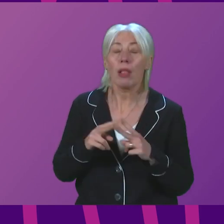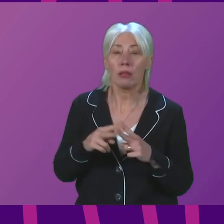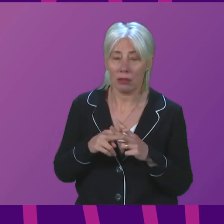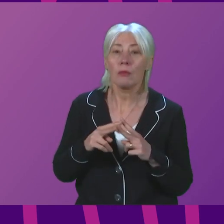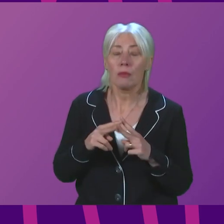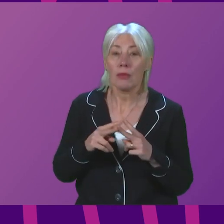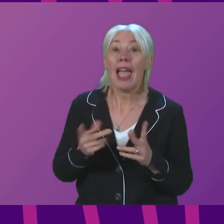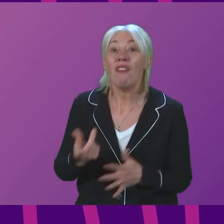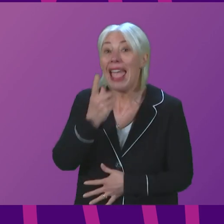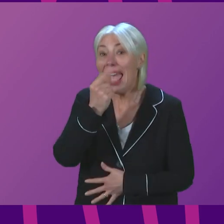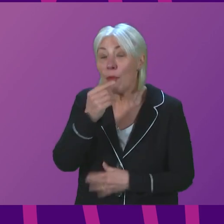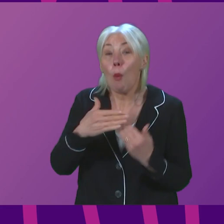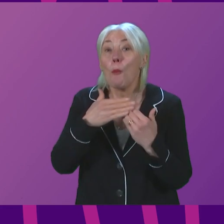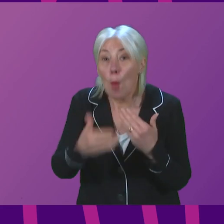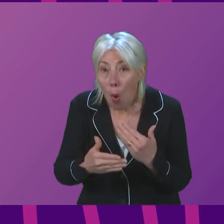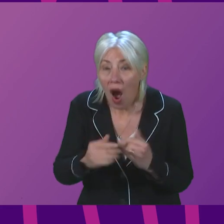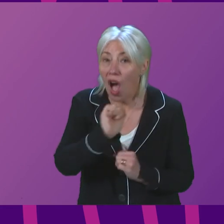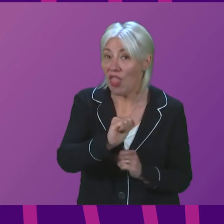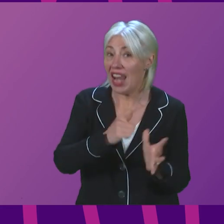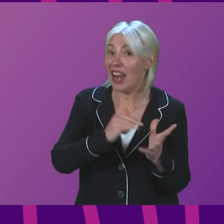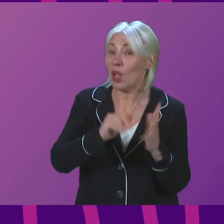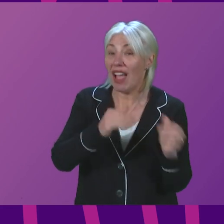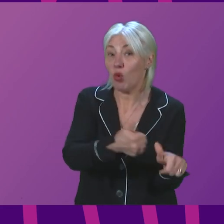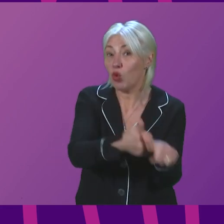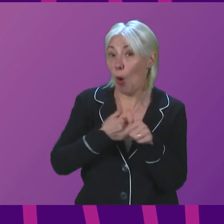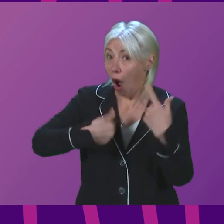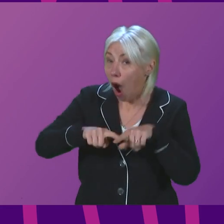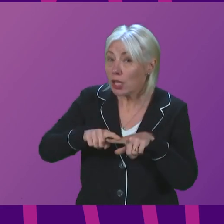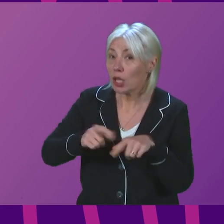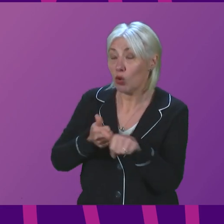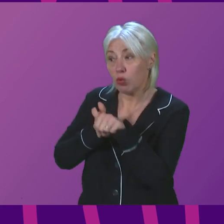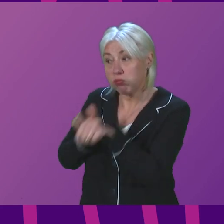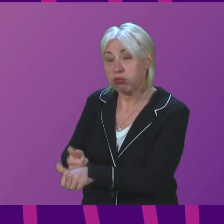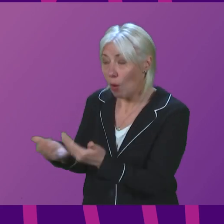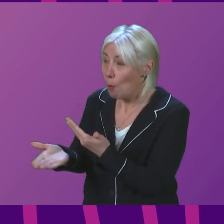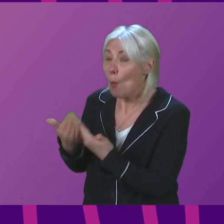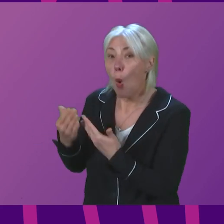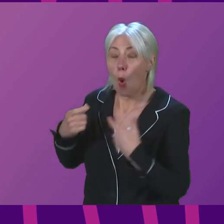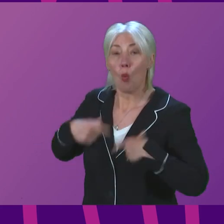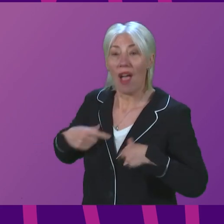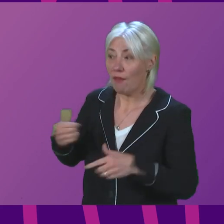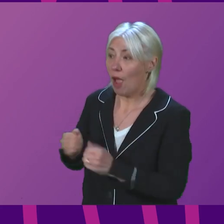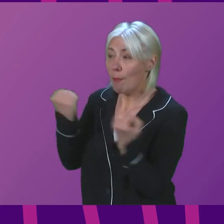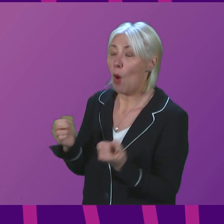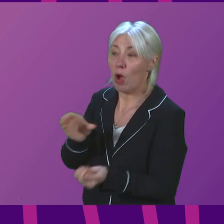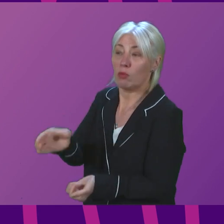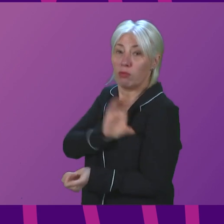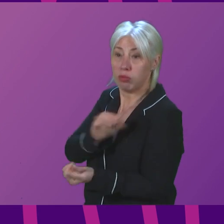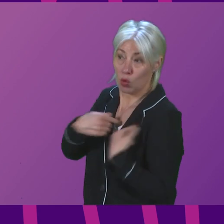if we are to be able to do more, then he needs to support us in calling for greater welfare powers to come to this Parliament as well.